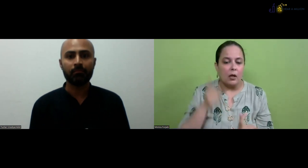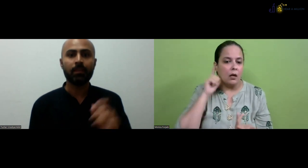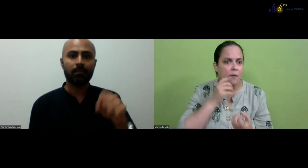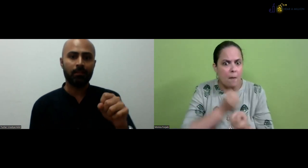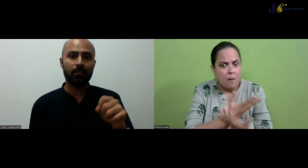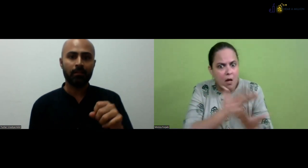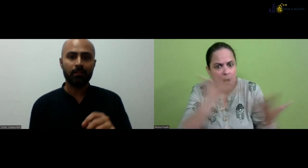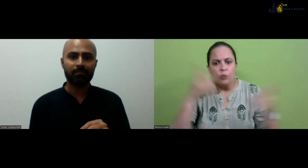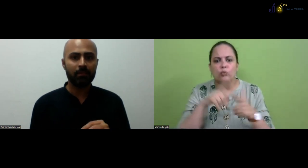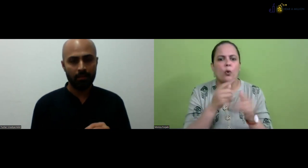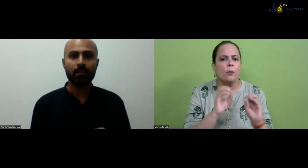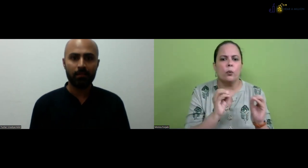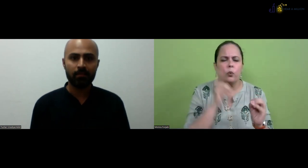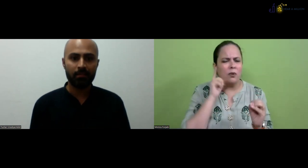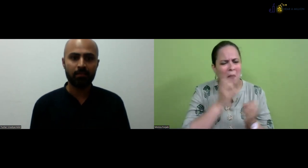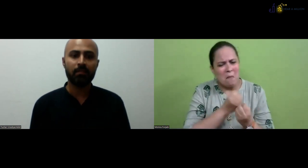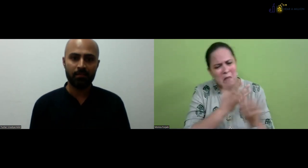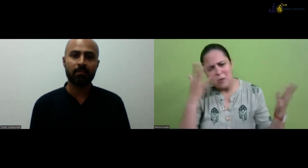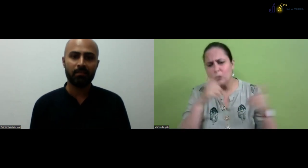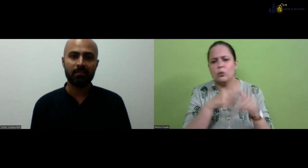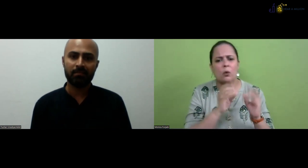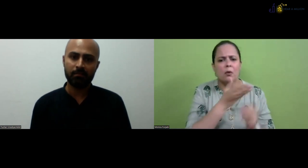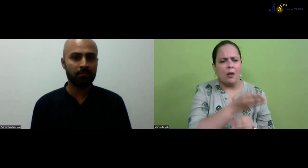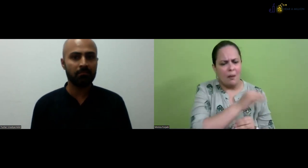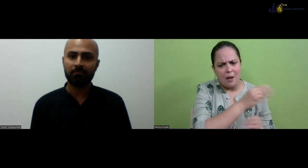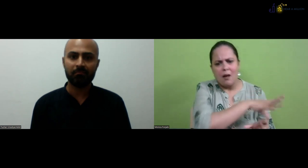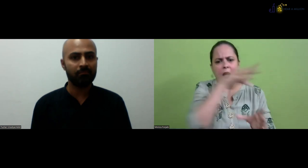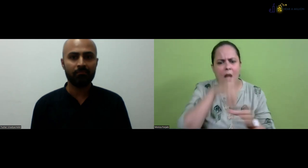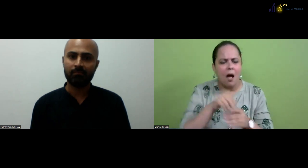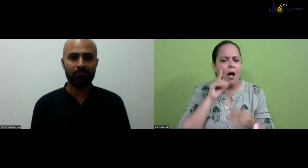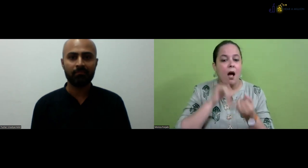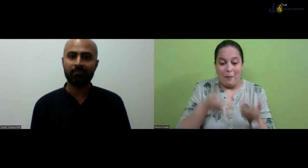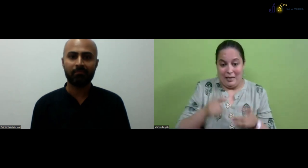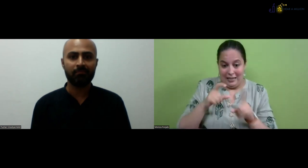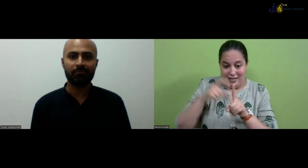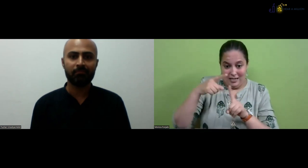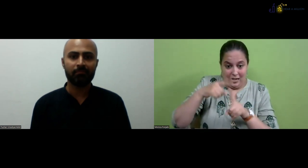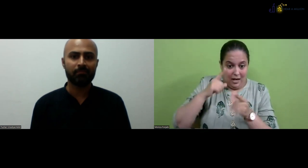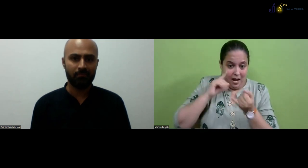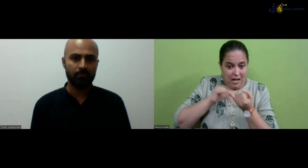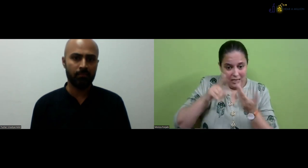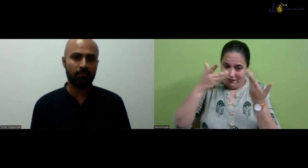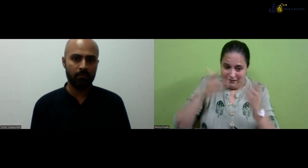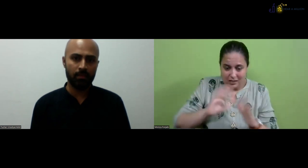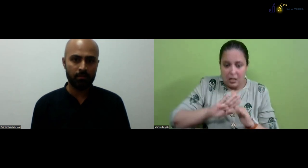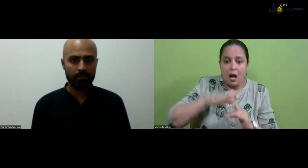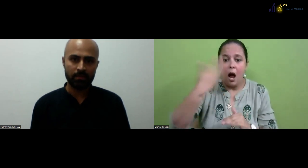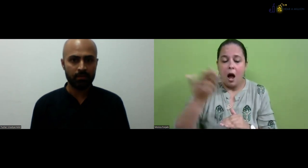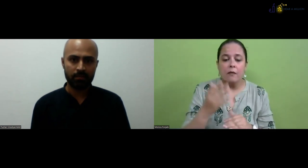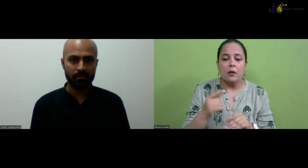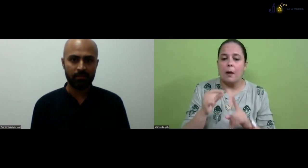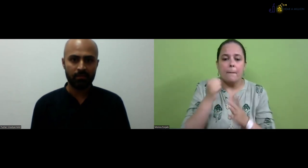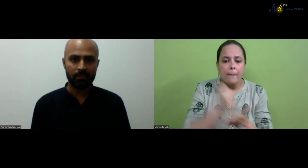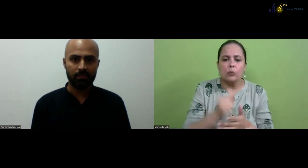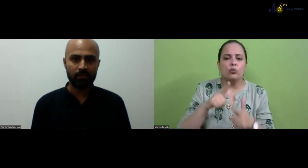Yeah. So, uh, you have a group, there are a lot of deaf people and who don't have the job. They are still looking for the job opportunity. So